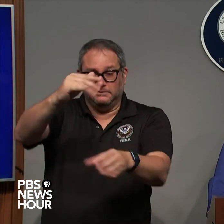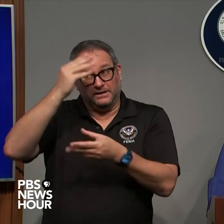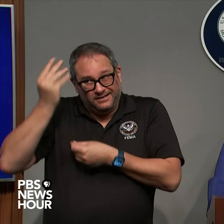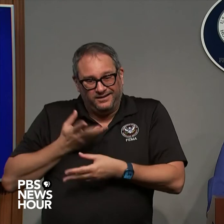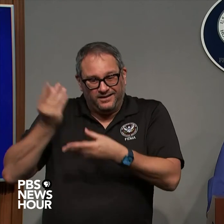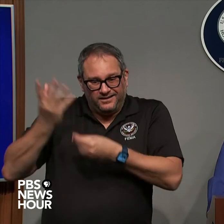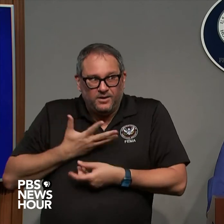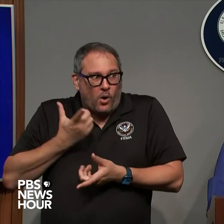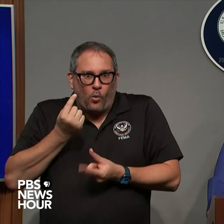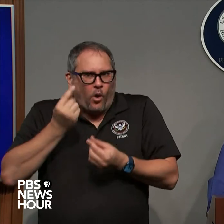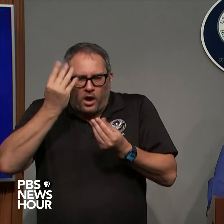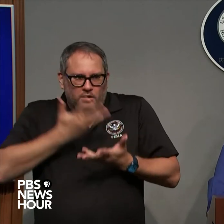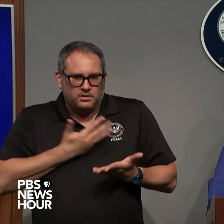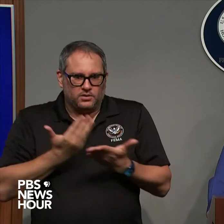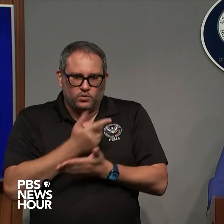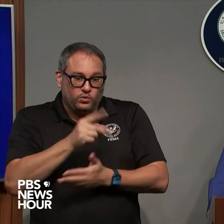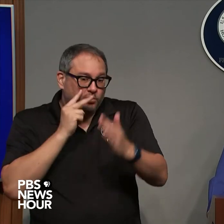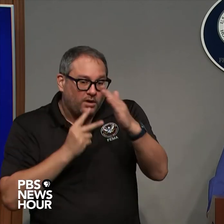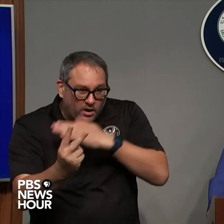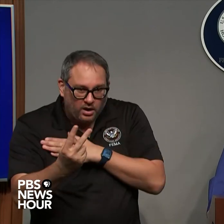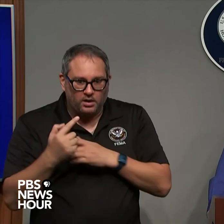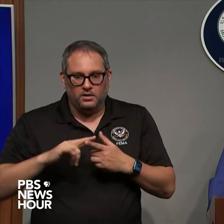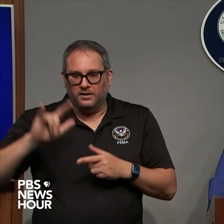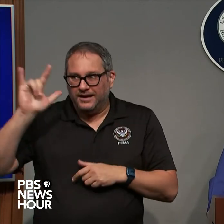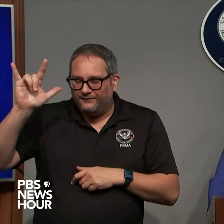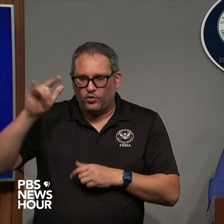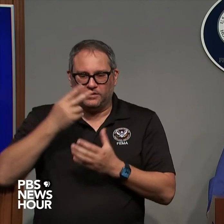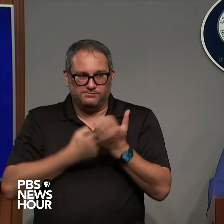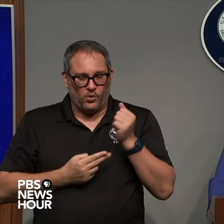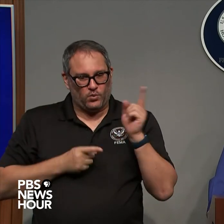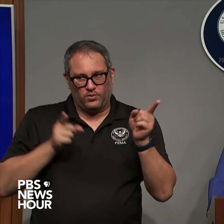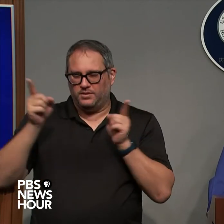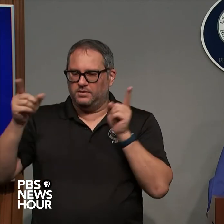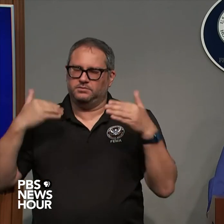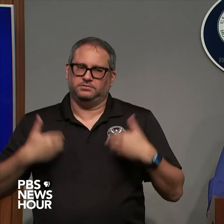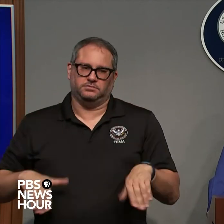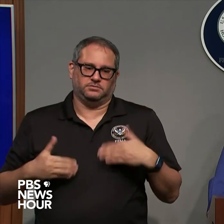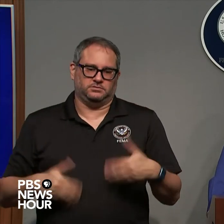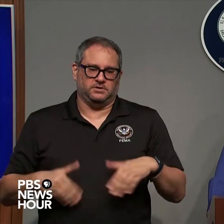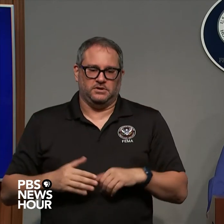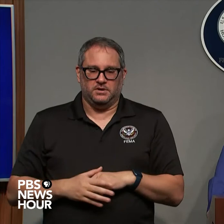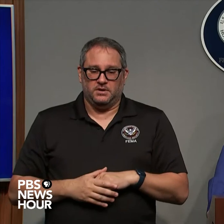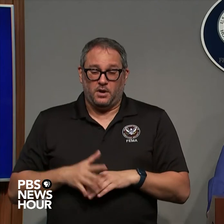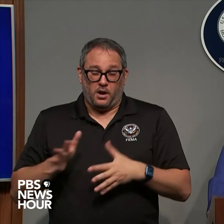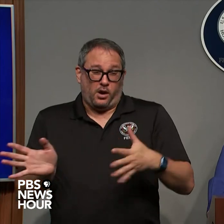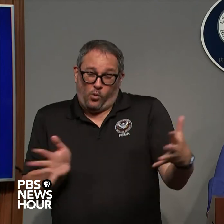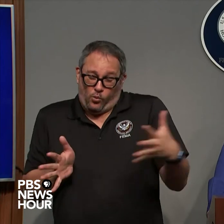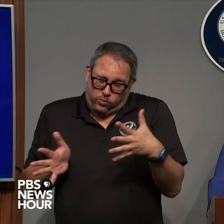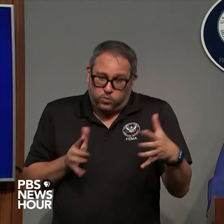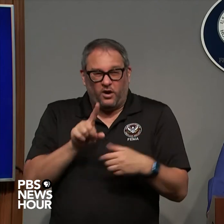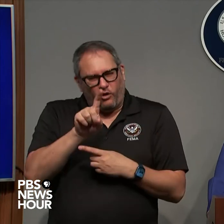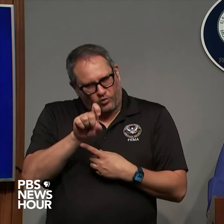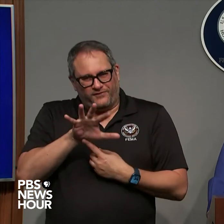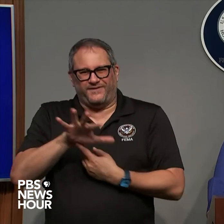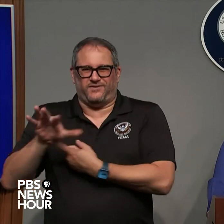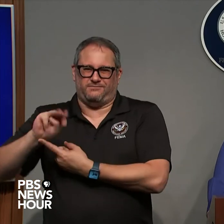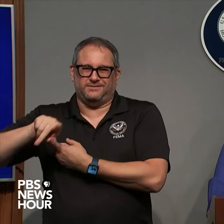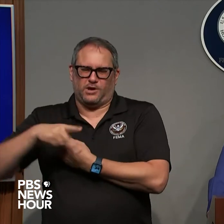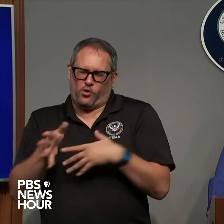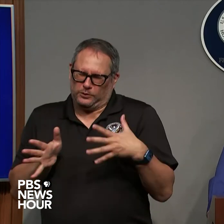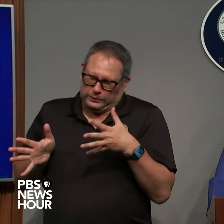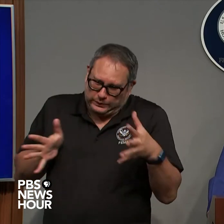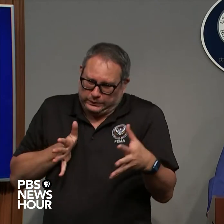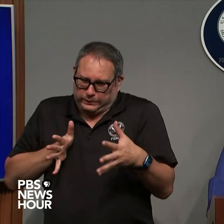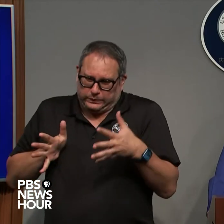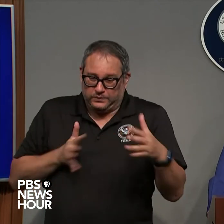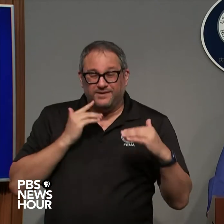hunters just absolutely amazing work from these heroes winds are 155 miles an hour category four storm the